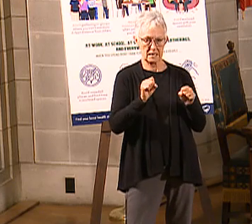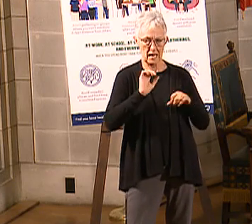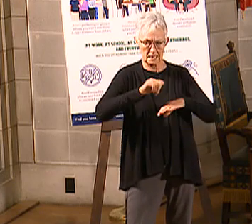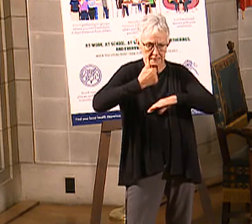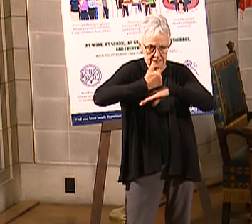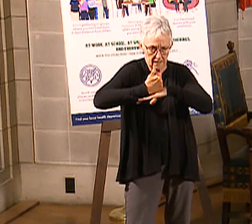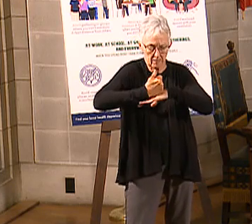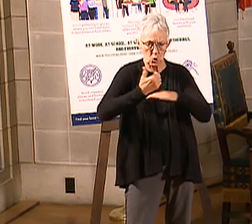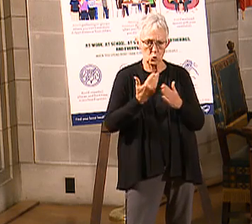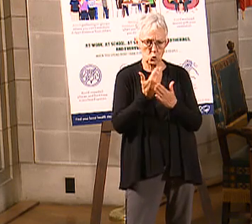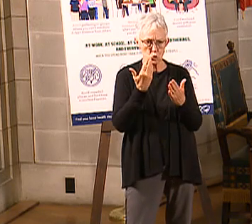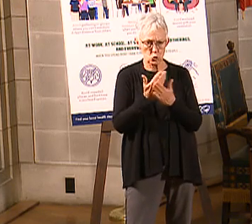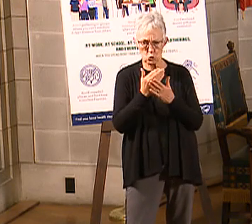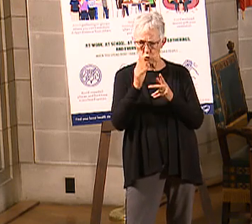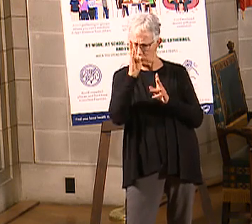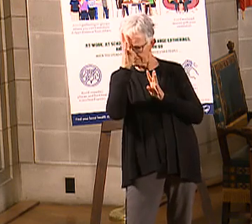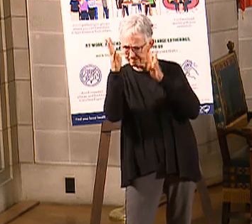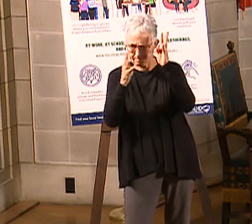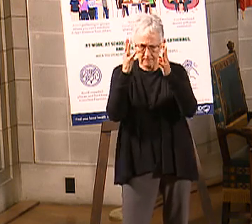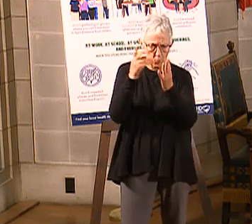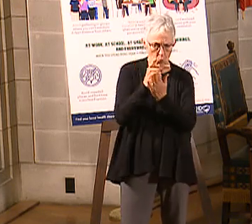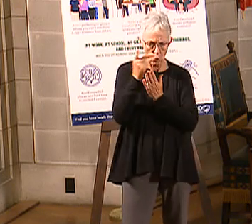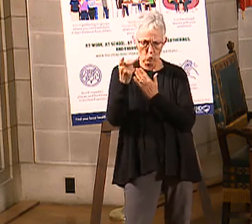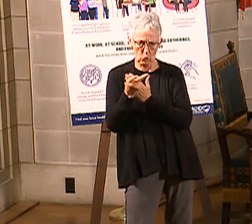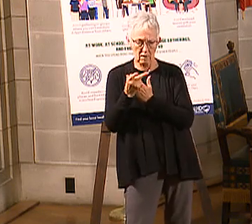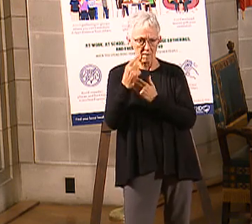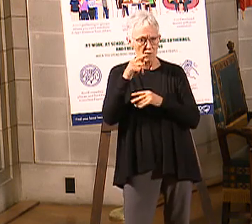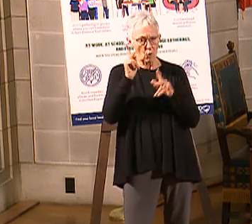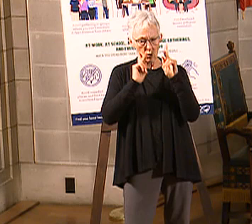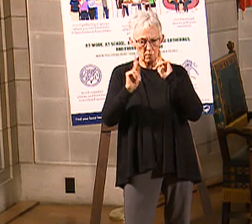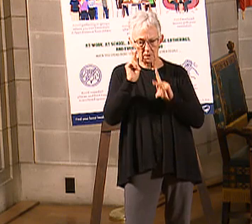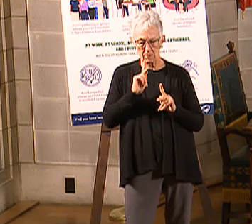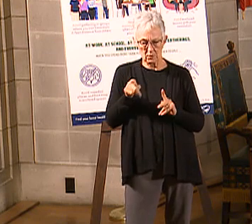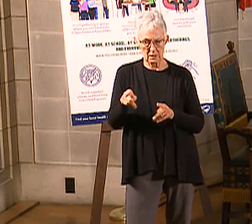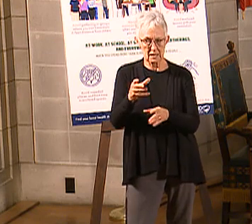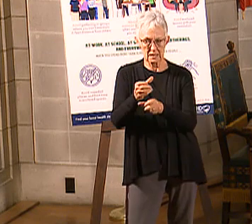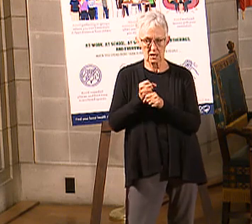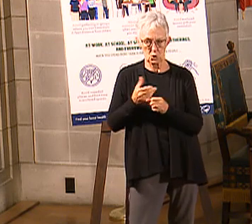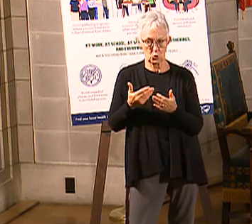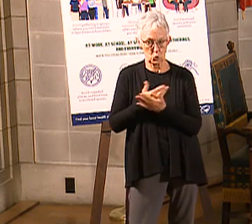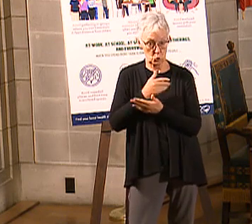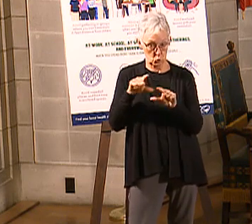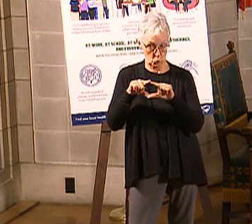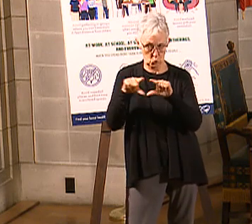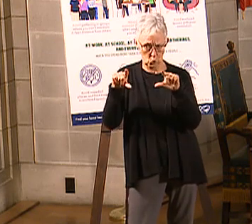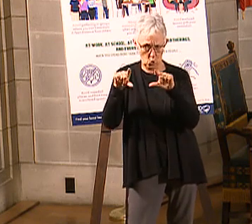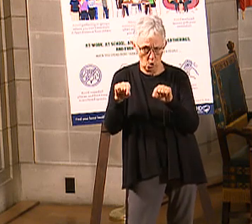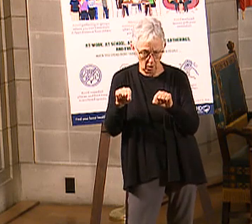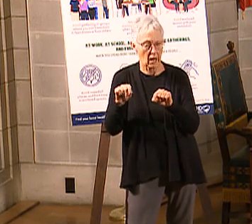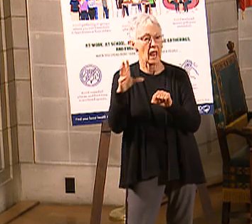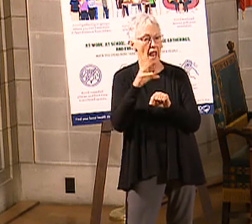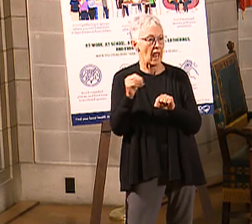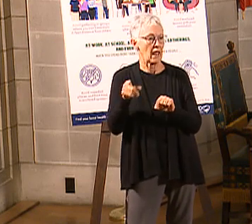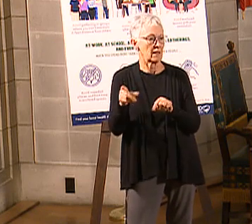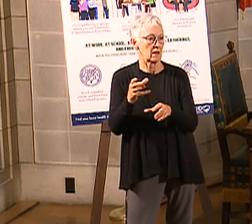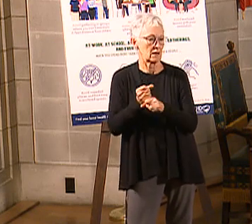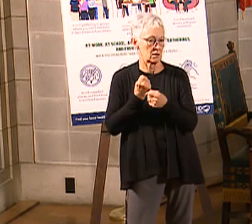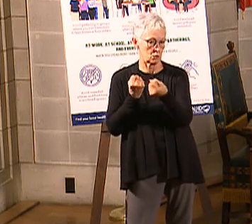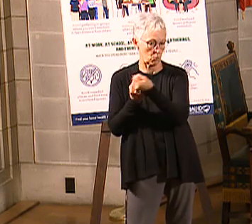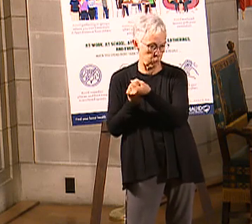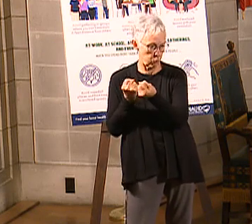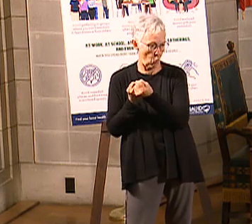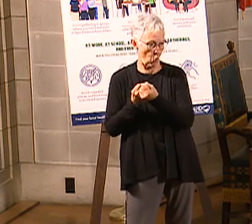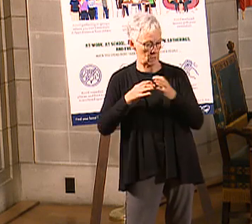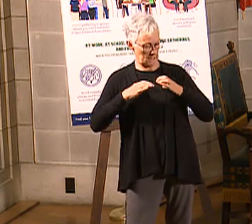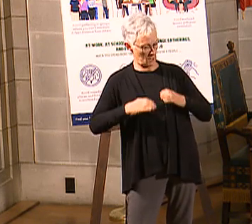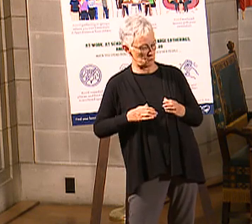features so that individuals not only receive a shiny new card in the mail, but they get the help they need, that great customer service we continue